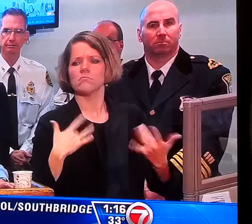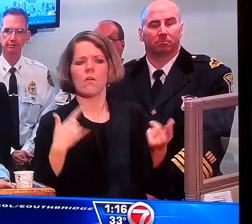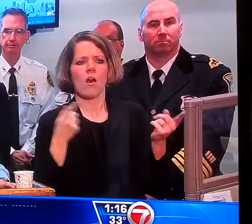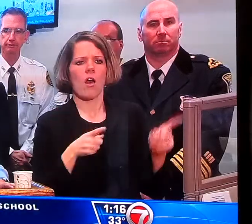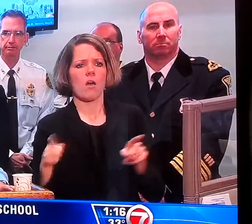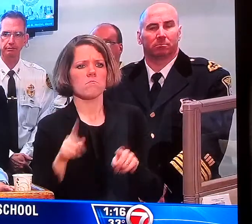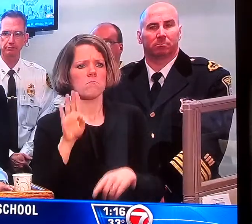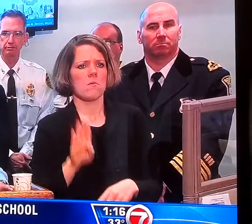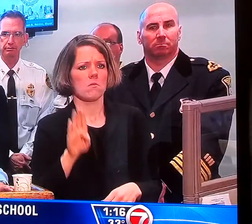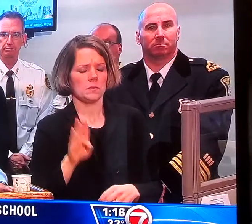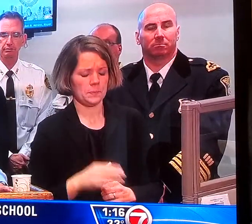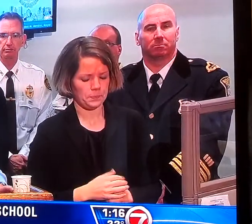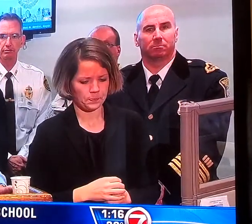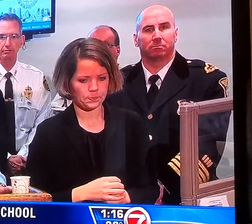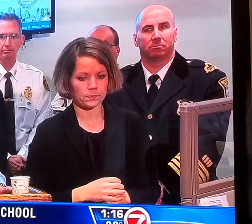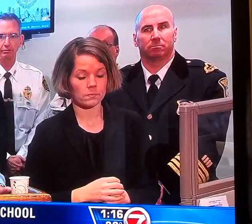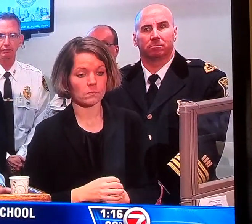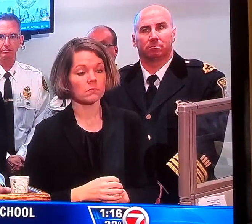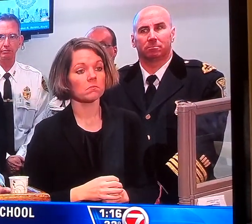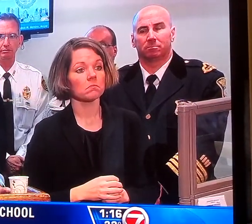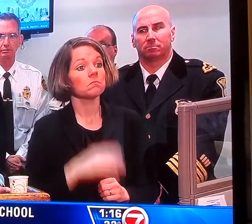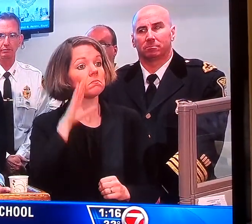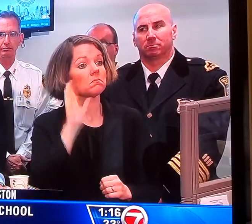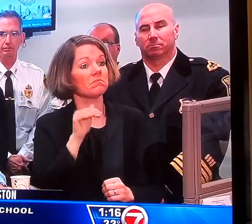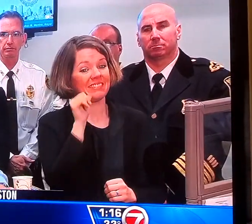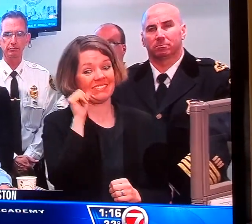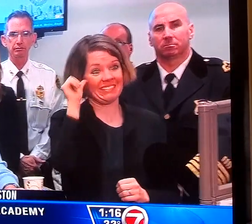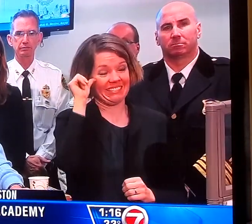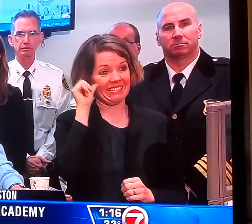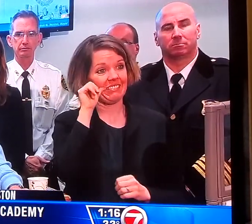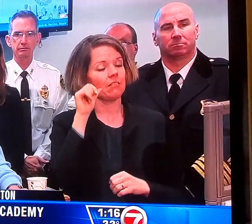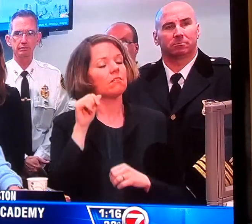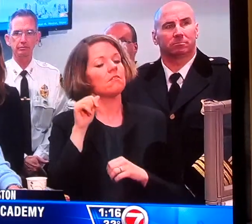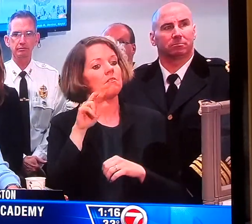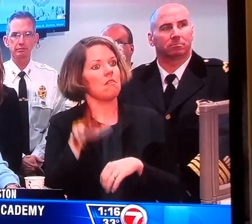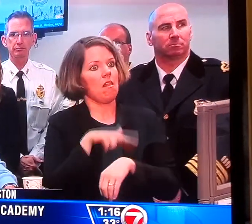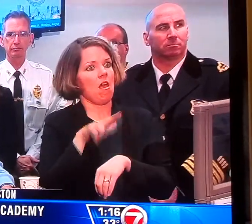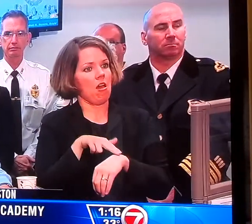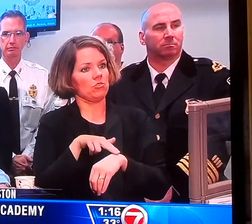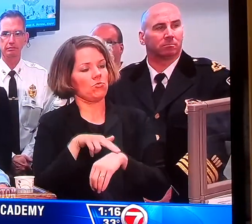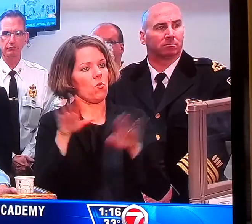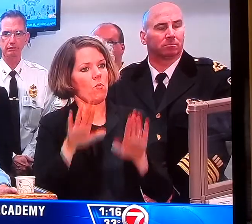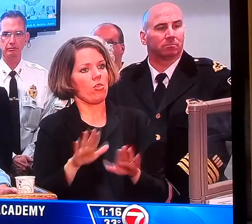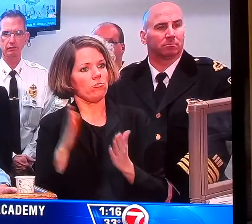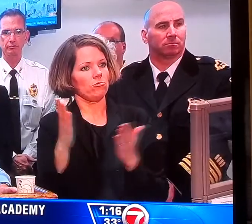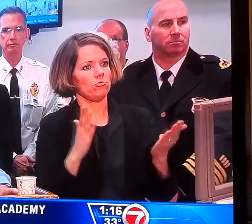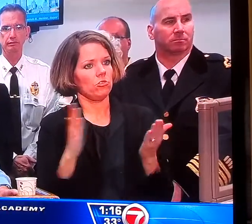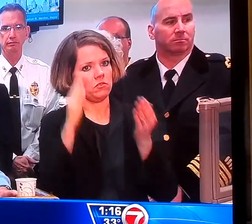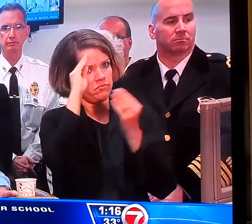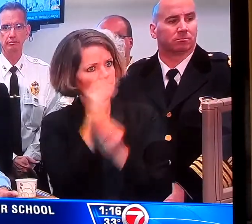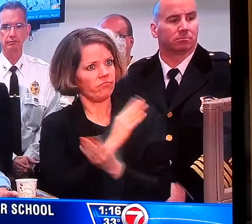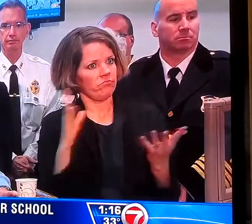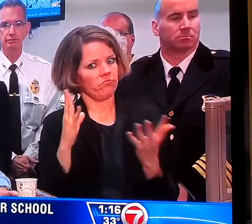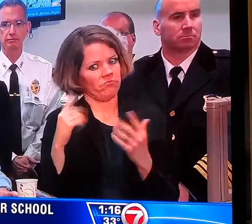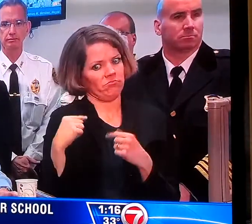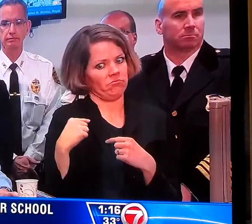Yesterday, the National Weather Service has increased the snow totals for Boston. We are currently